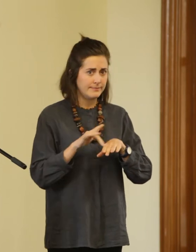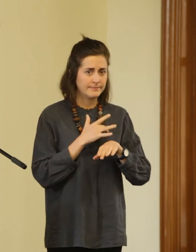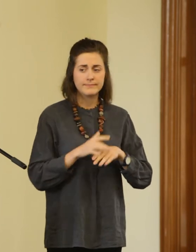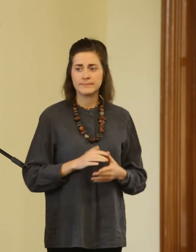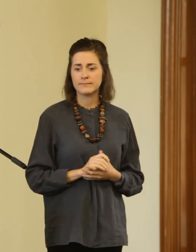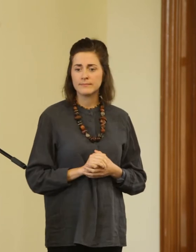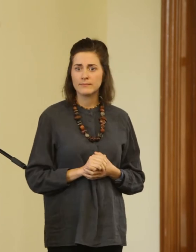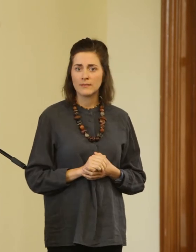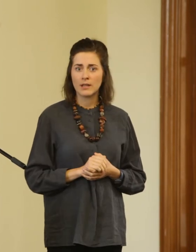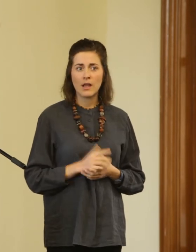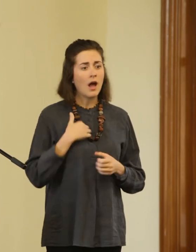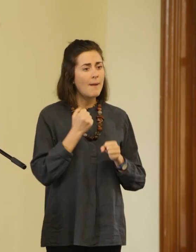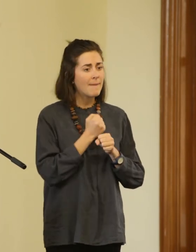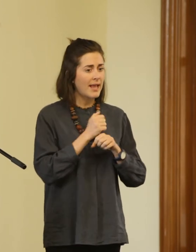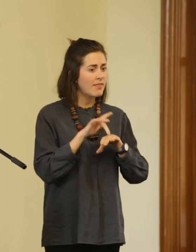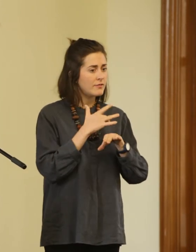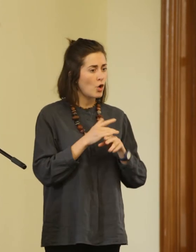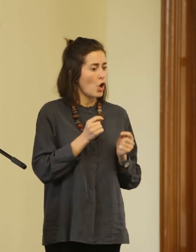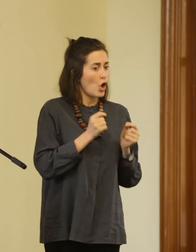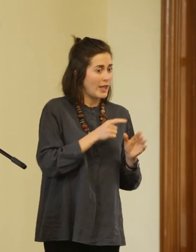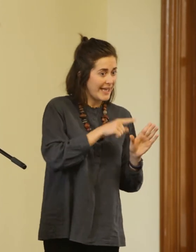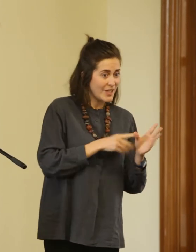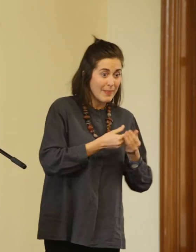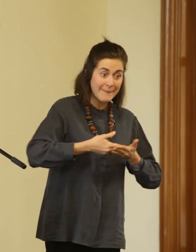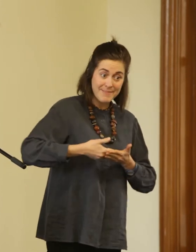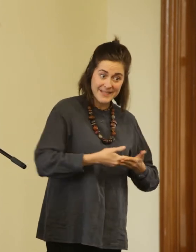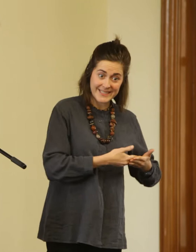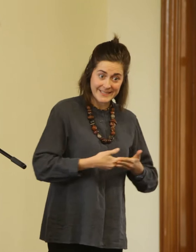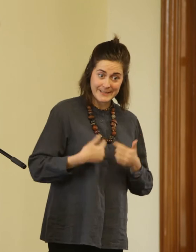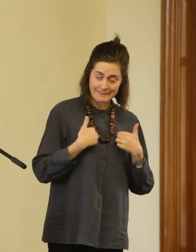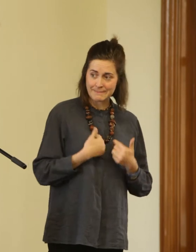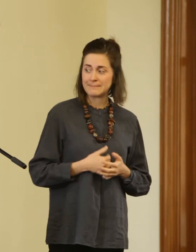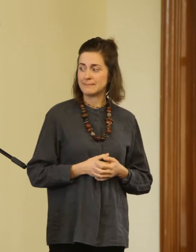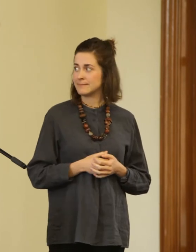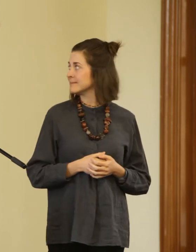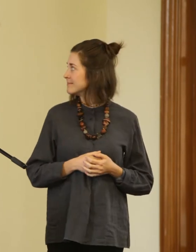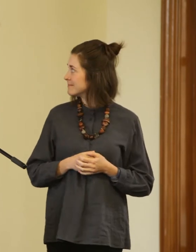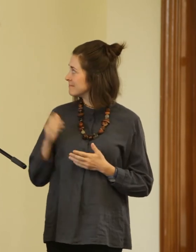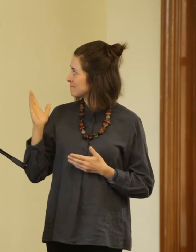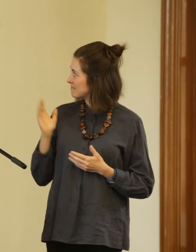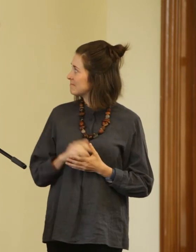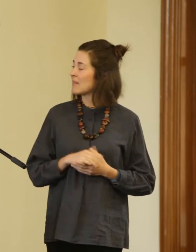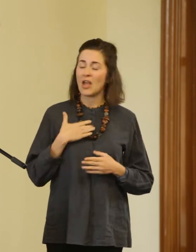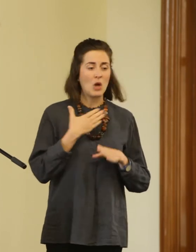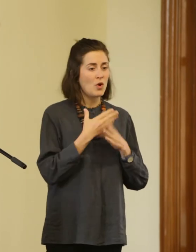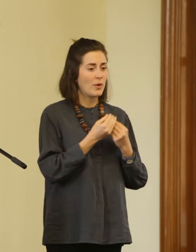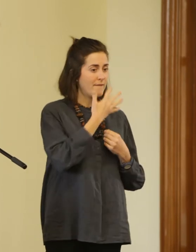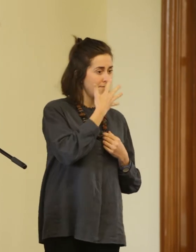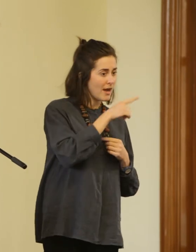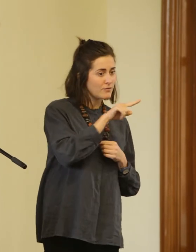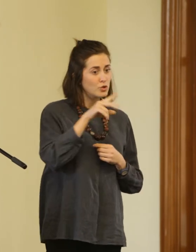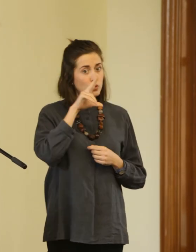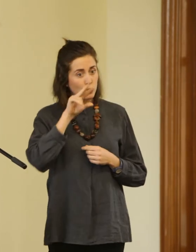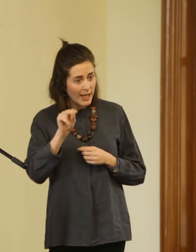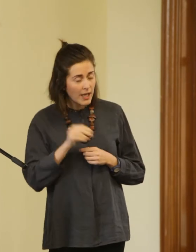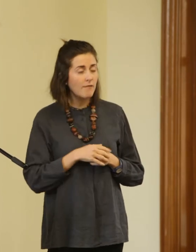in the early years space with babies, I work with 5 to 12 year olds and with